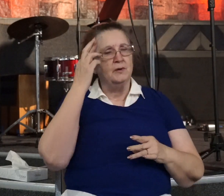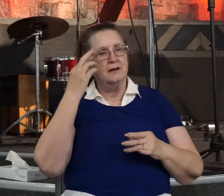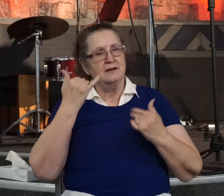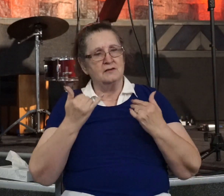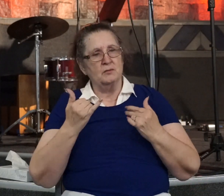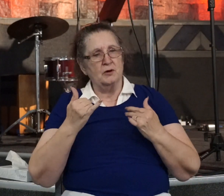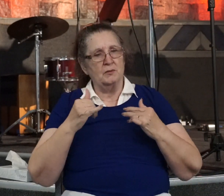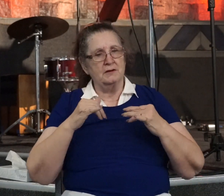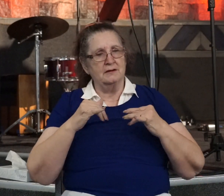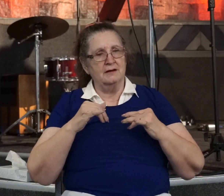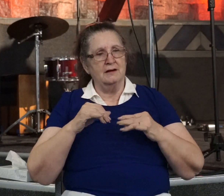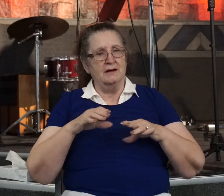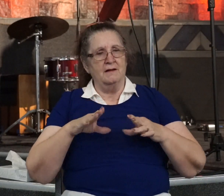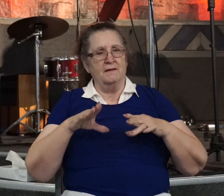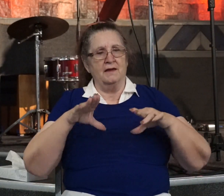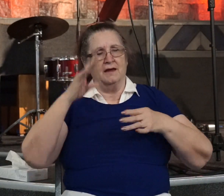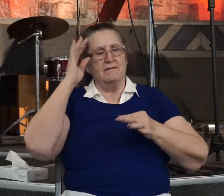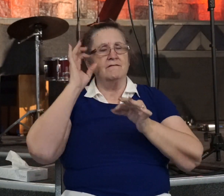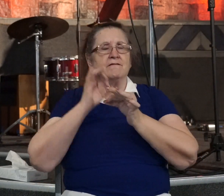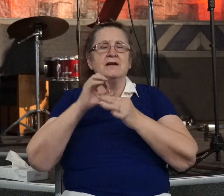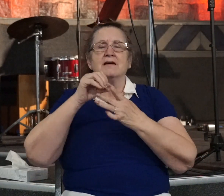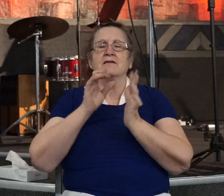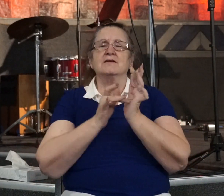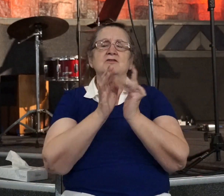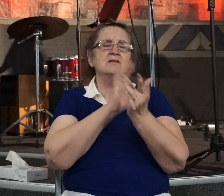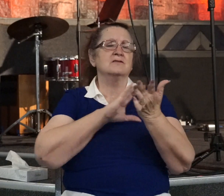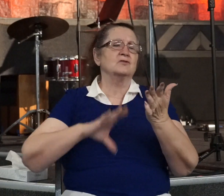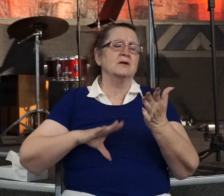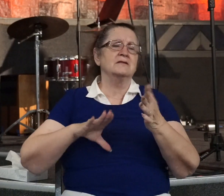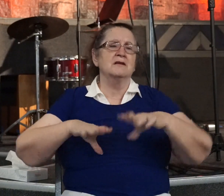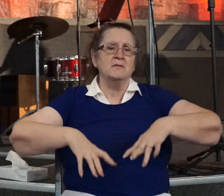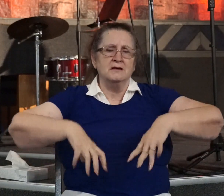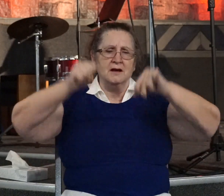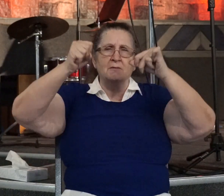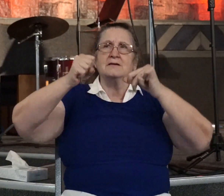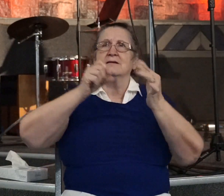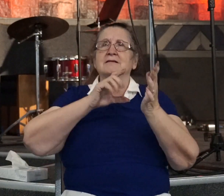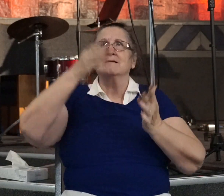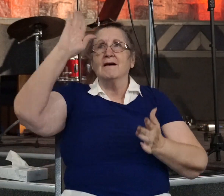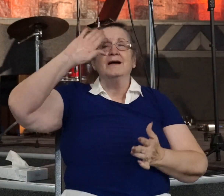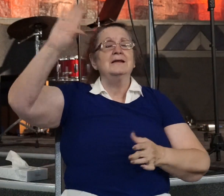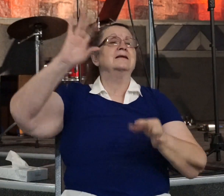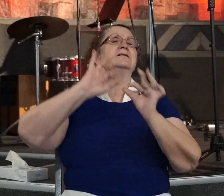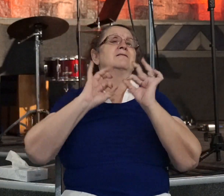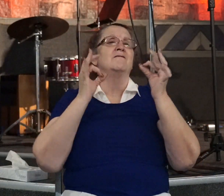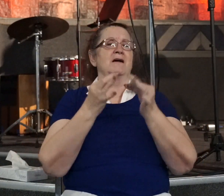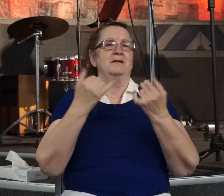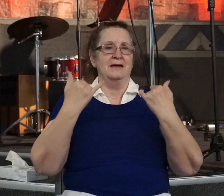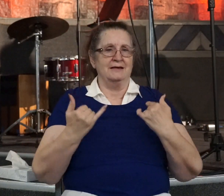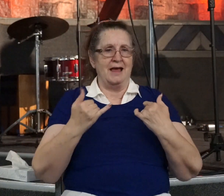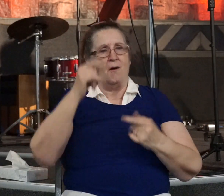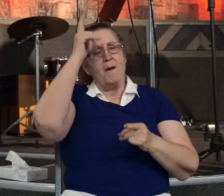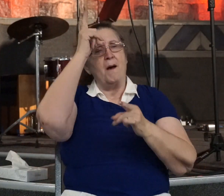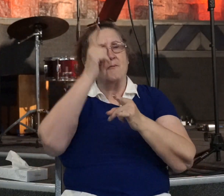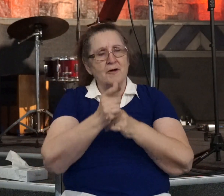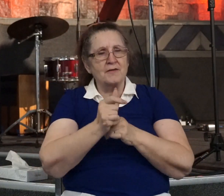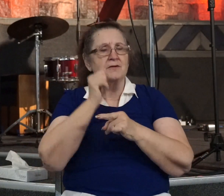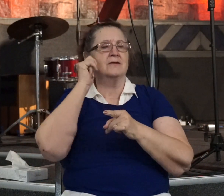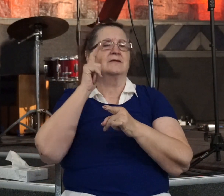they put their faith in Christ, they've been adopted into God's family. And they are now a brother or a sister. They're